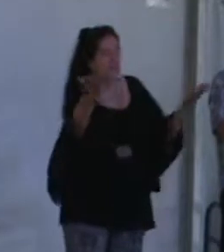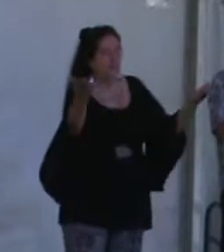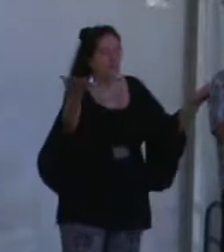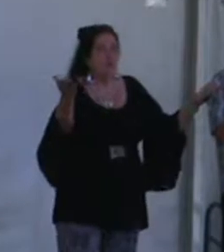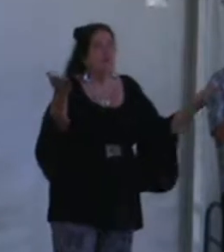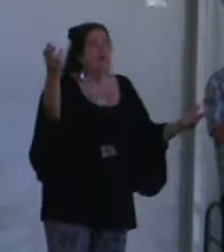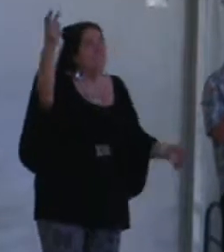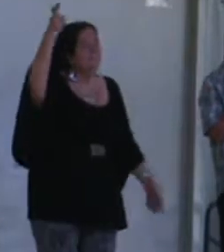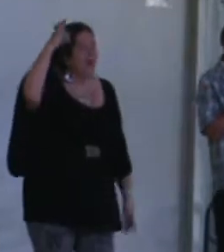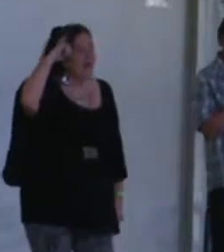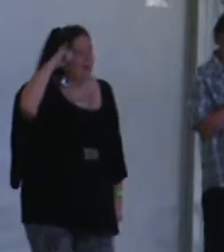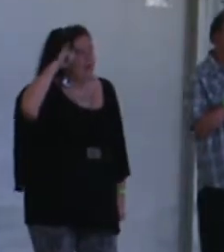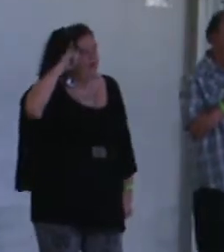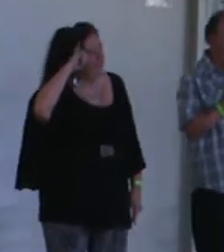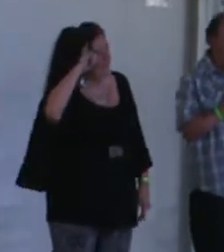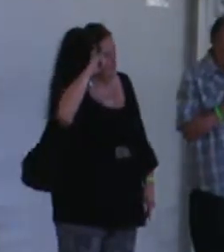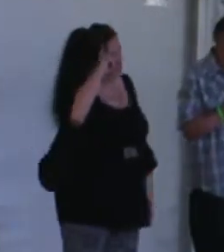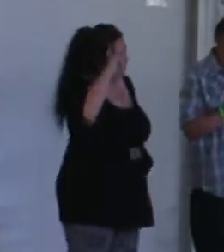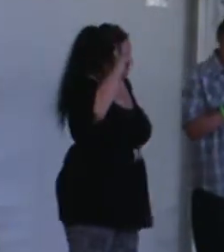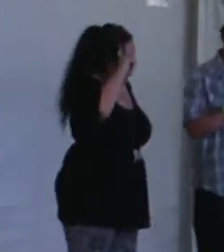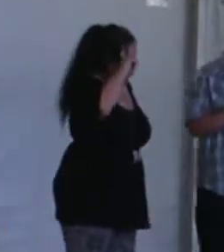welcome to you and mine.